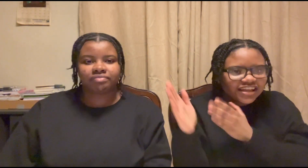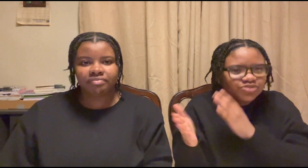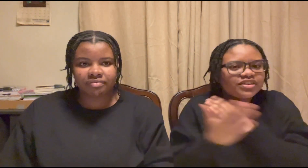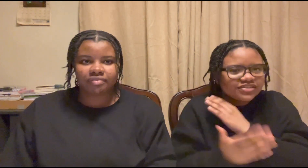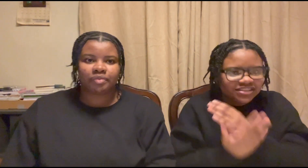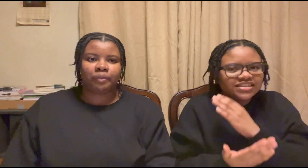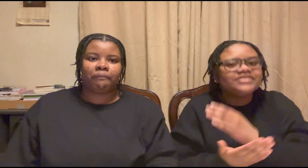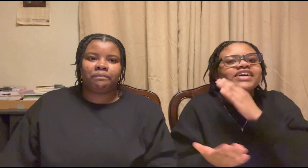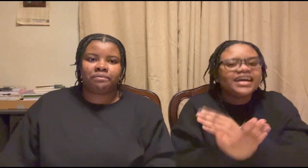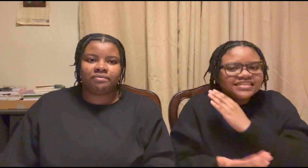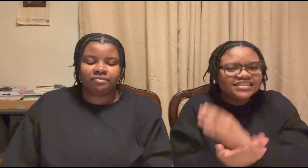but i